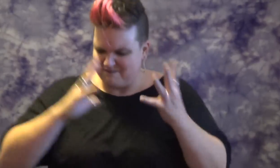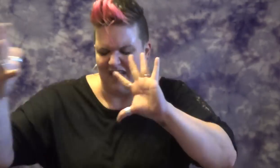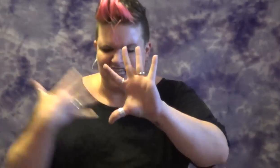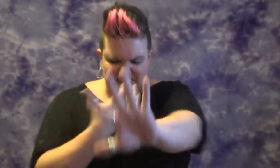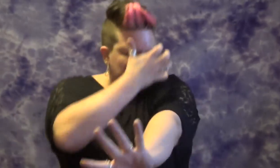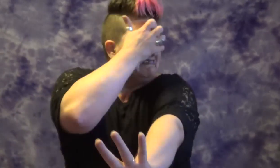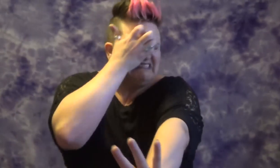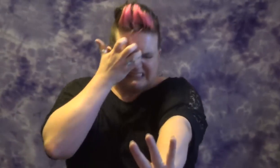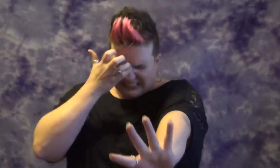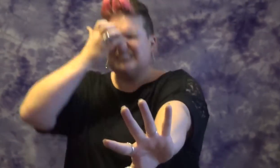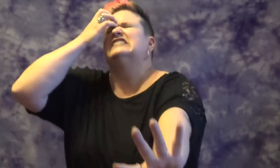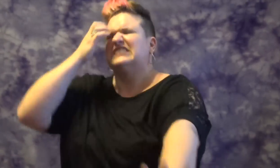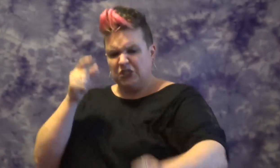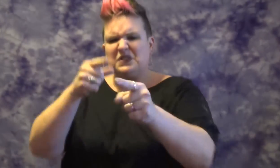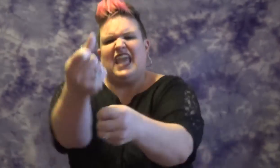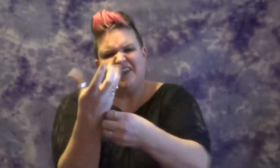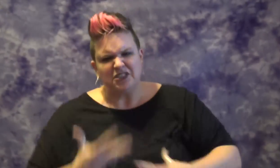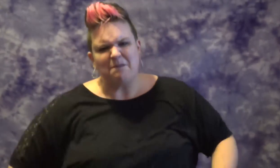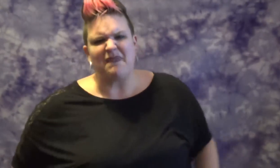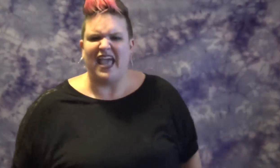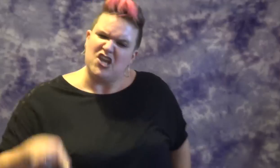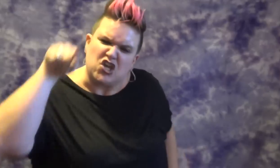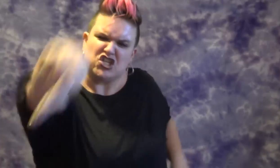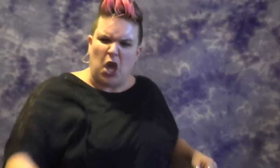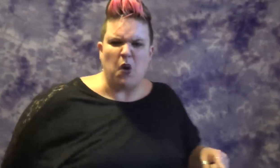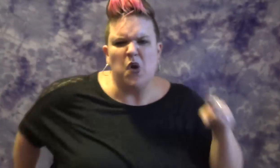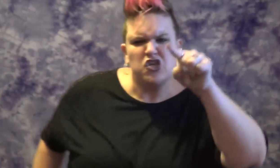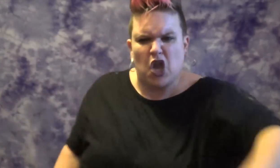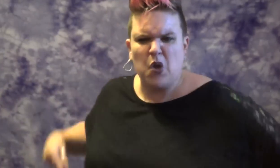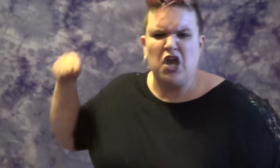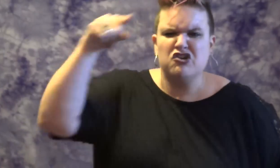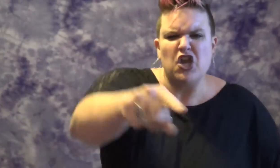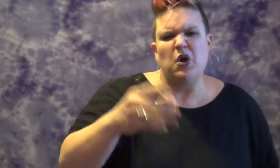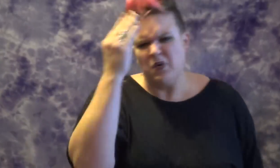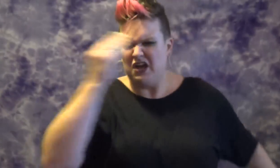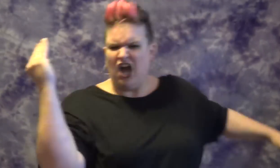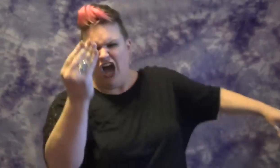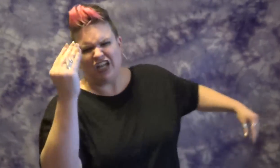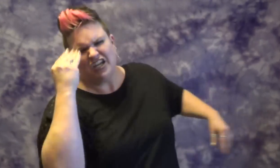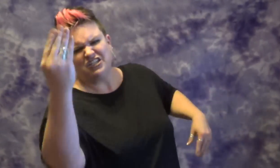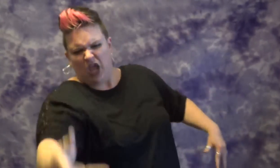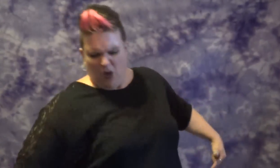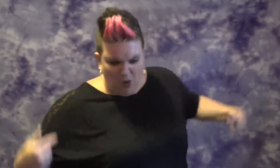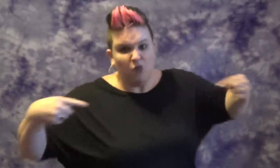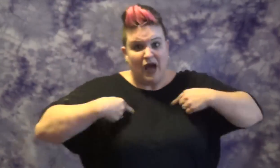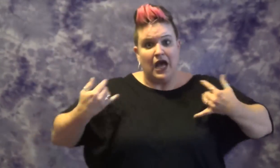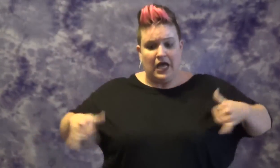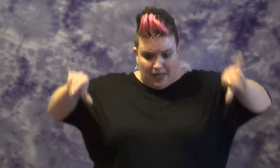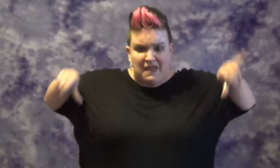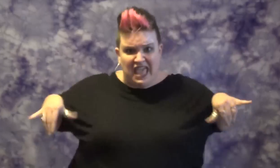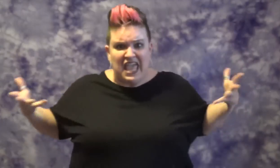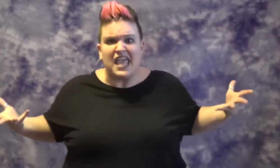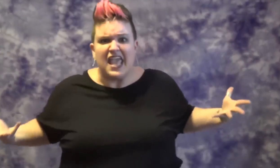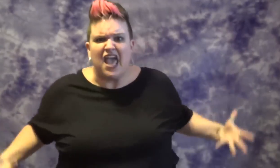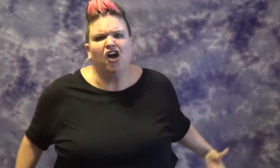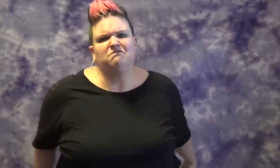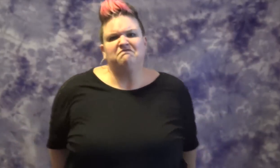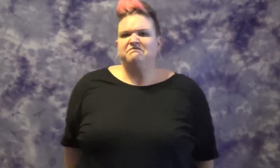bear and check it to me You, you, you ought to know I'm here to